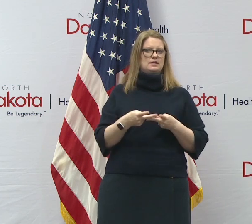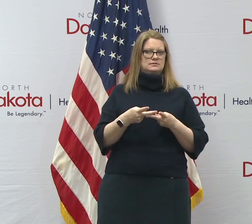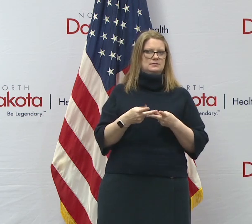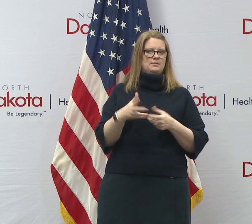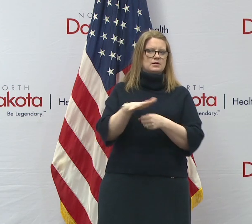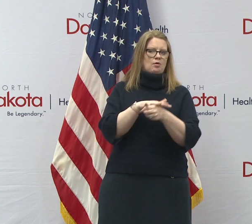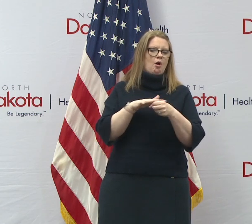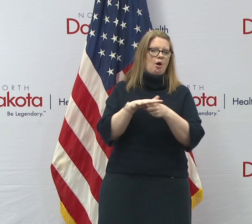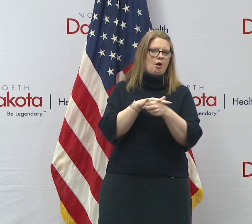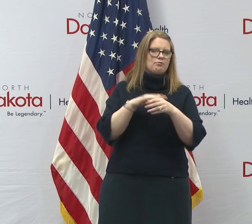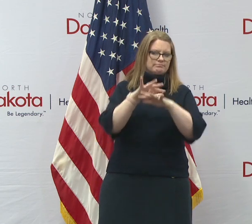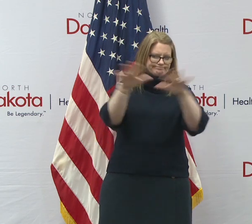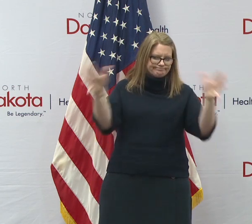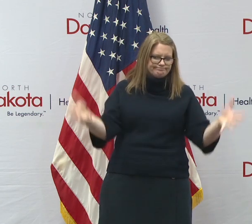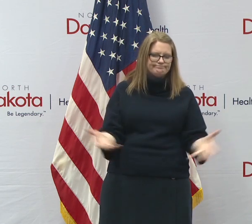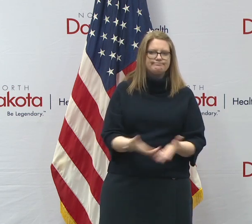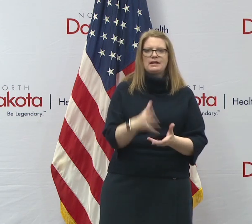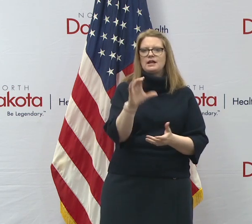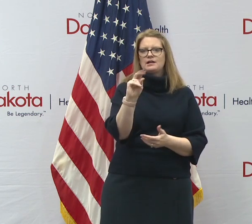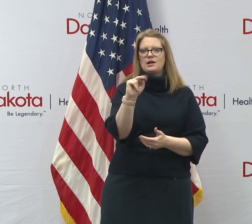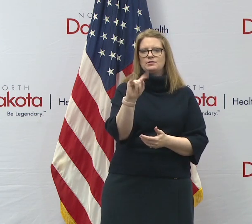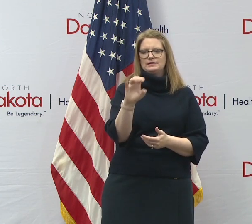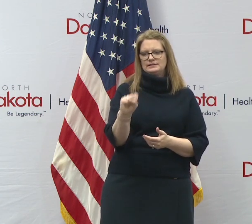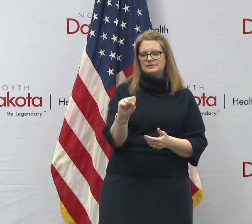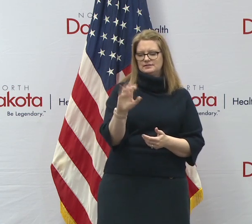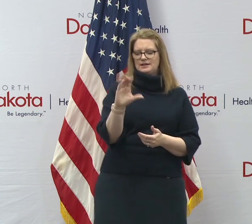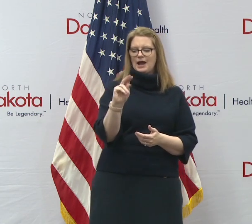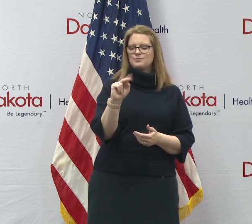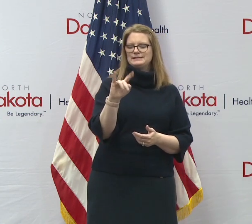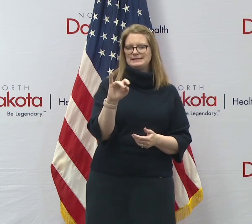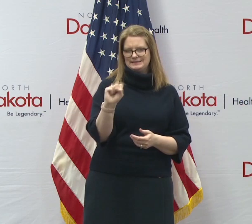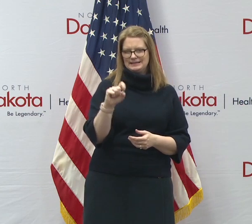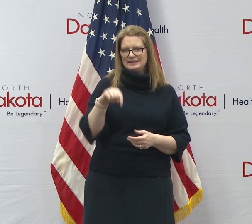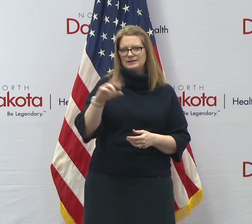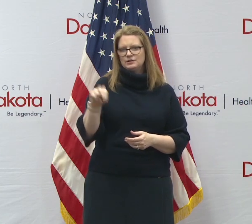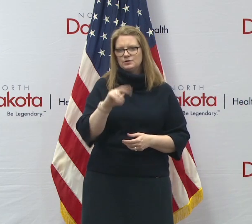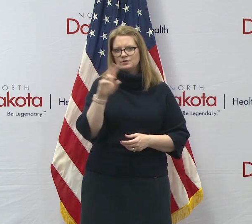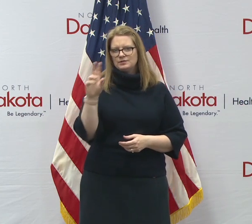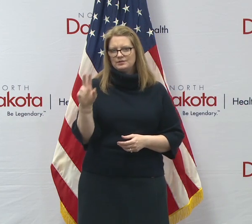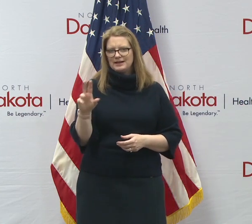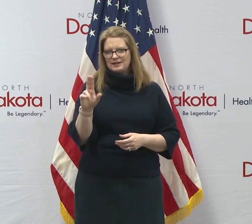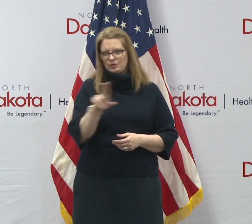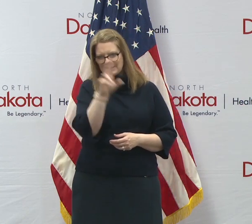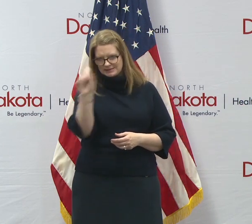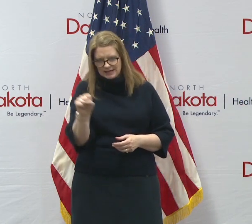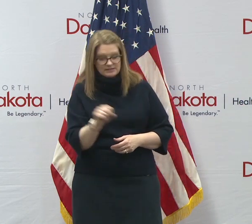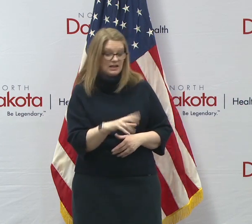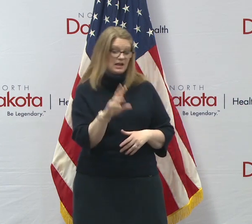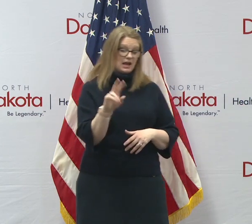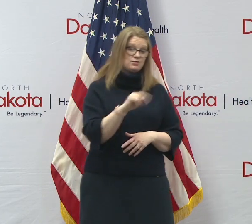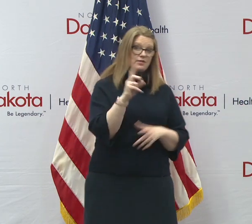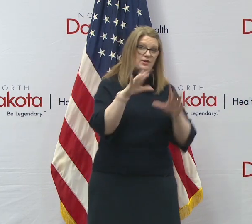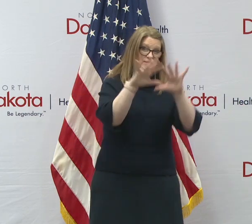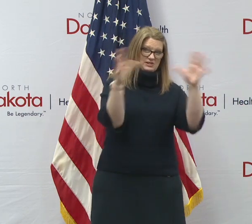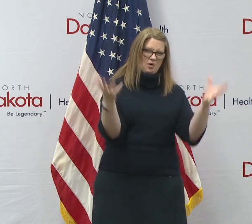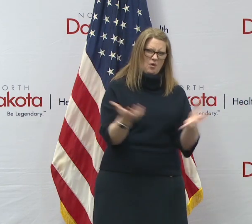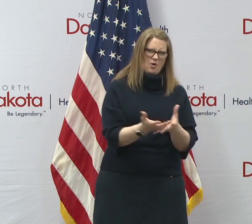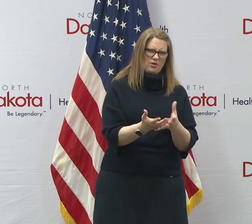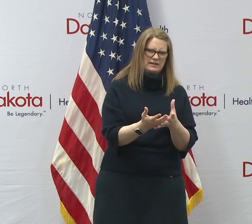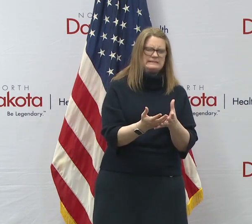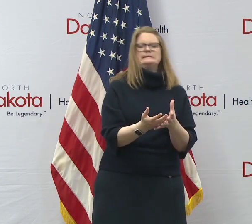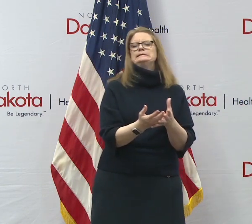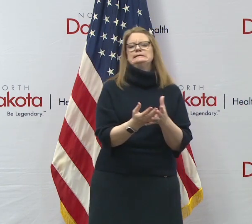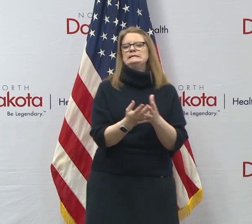counties in the United States with 58.9%. Uh, and North Dakota, however, as a whole, we got some work to do. We just